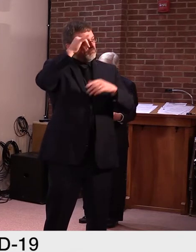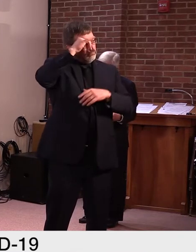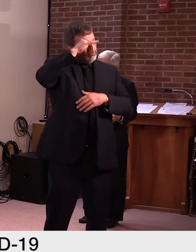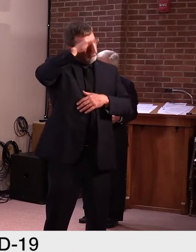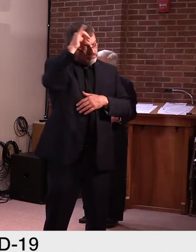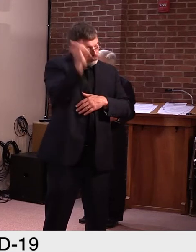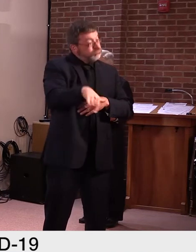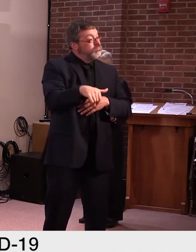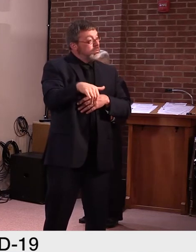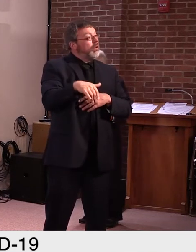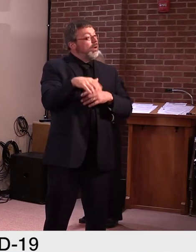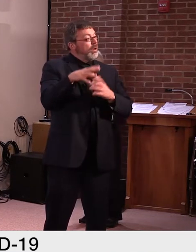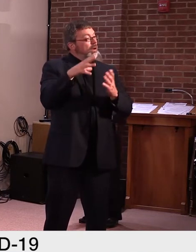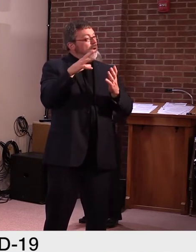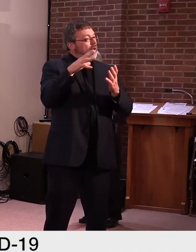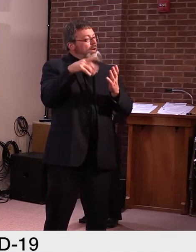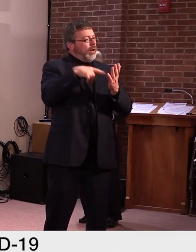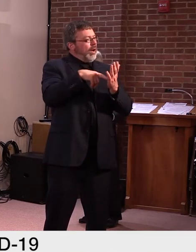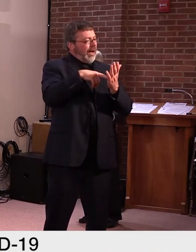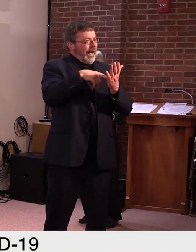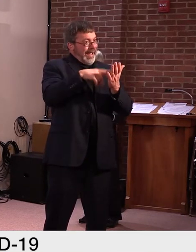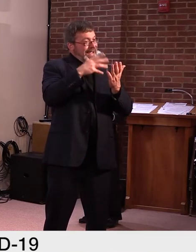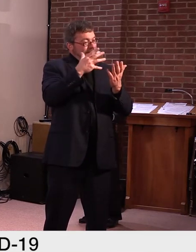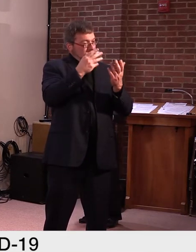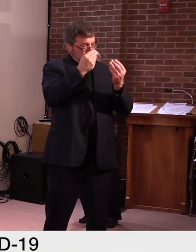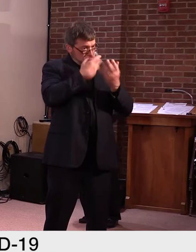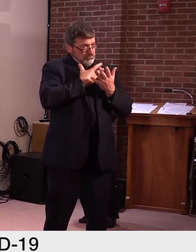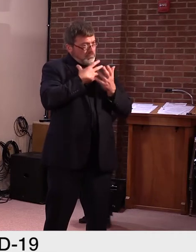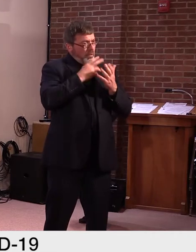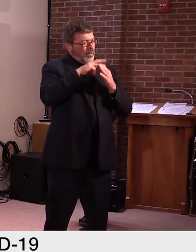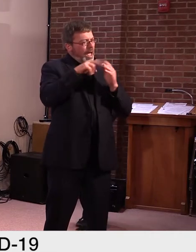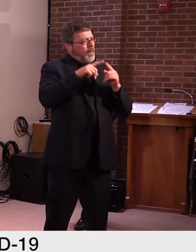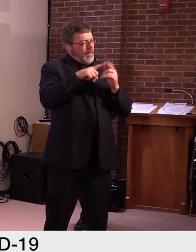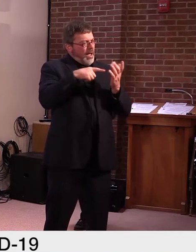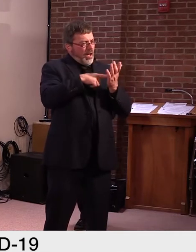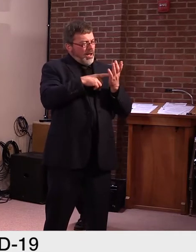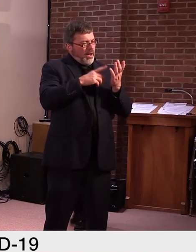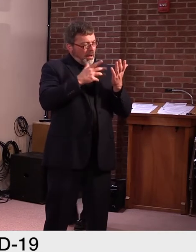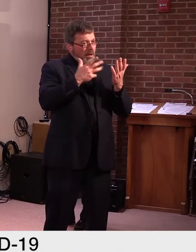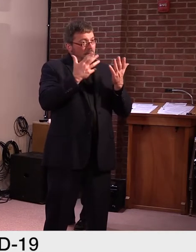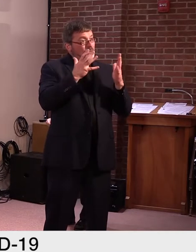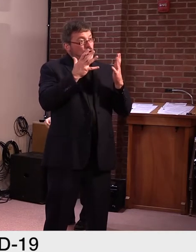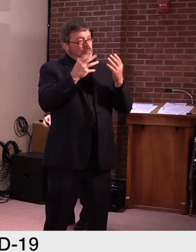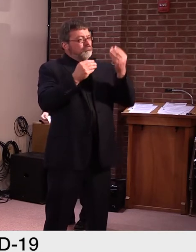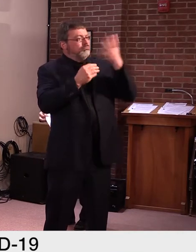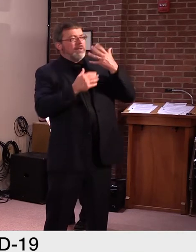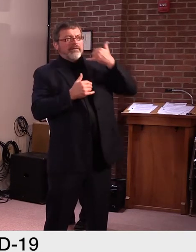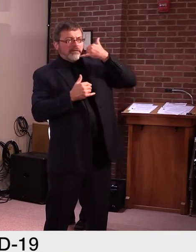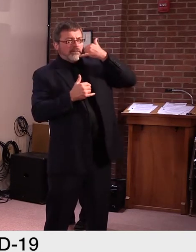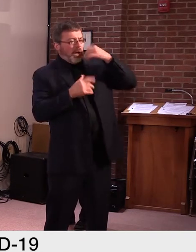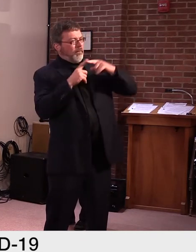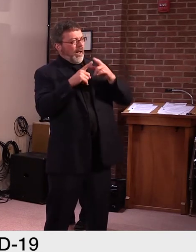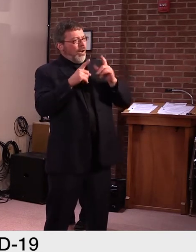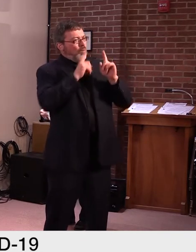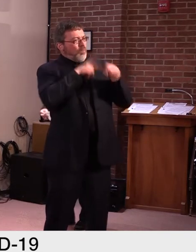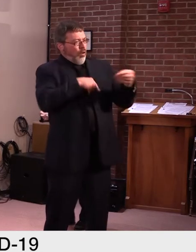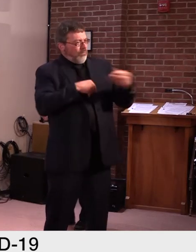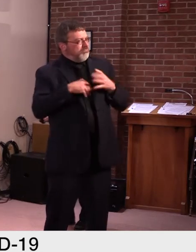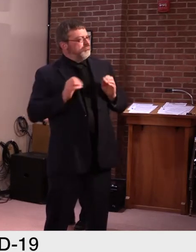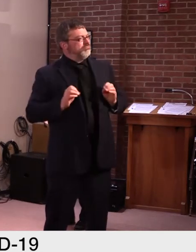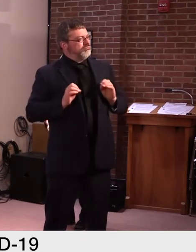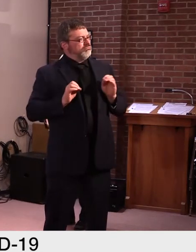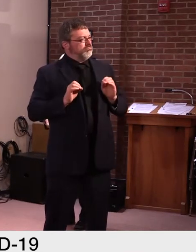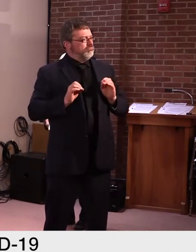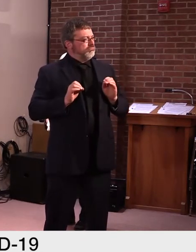a written report. And, um, I realized that I am probably a lot of people have no idea